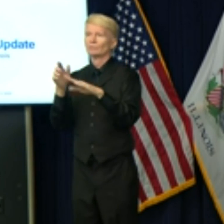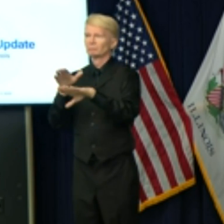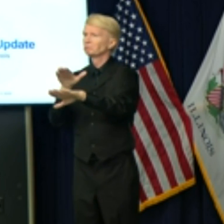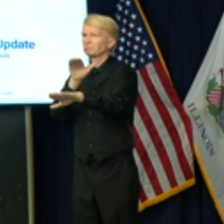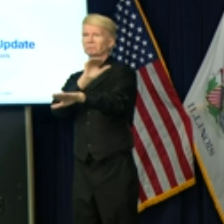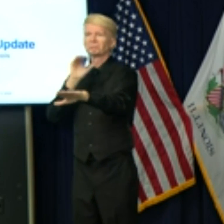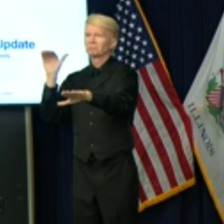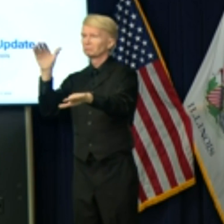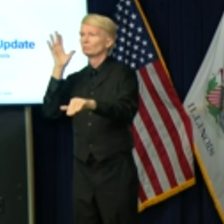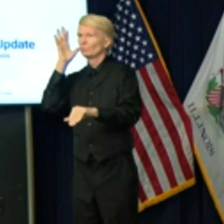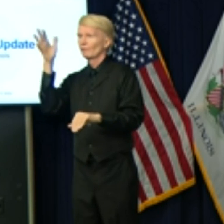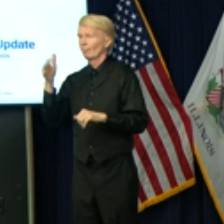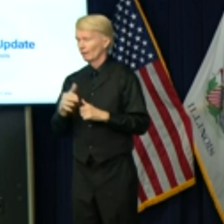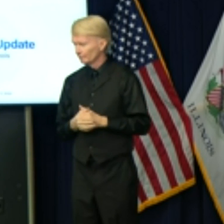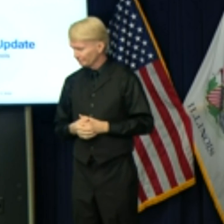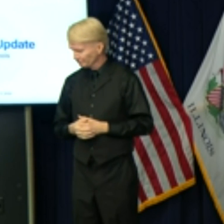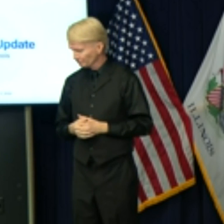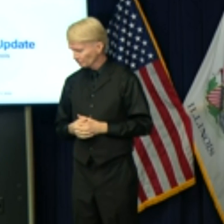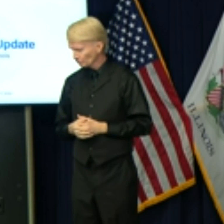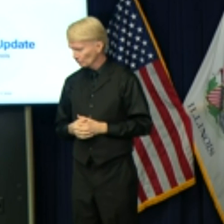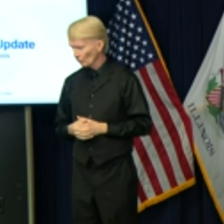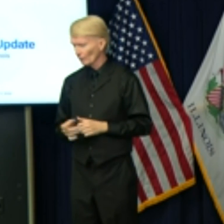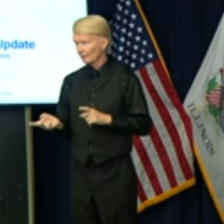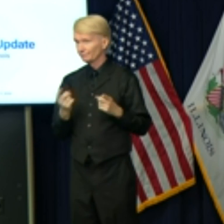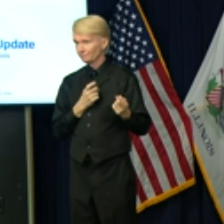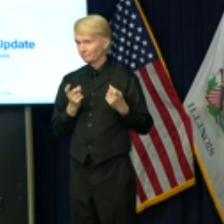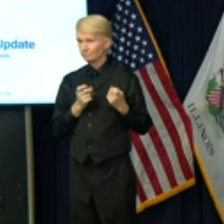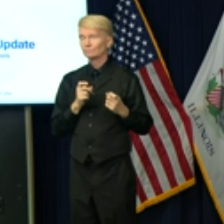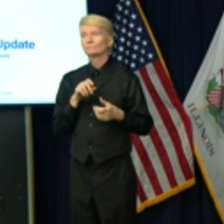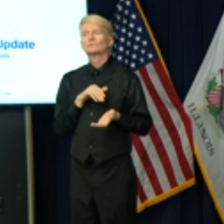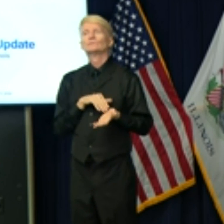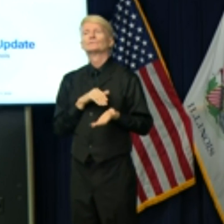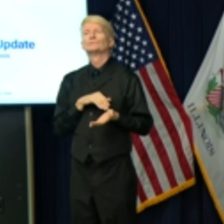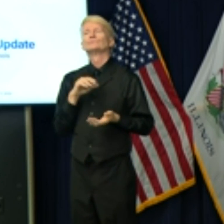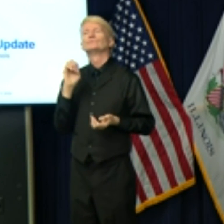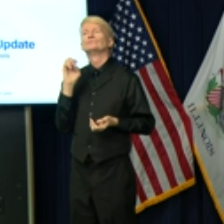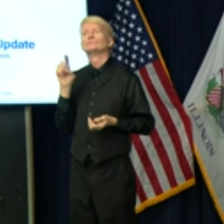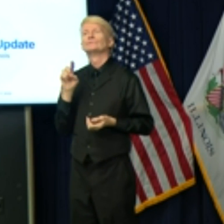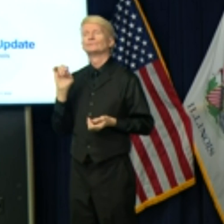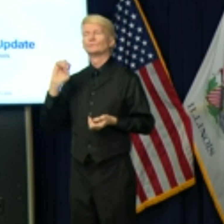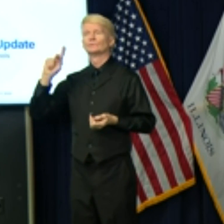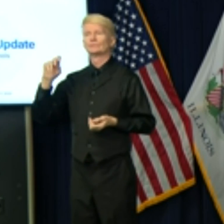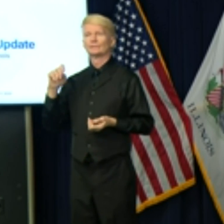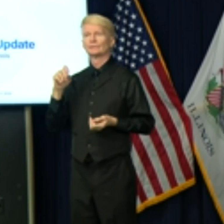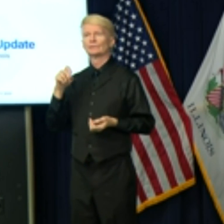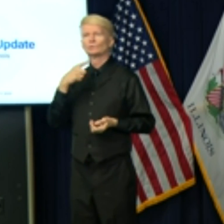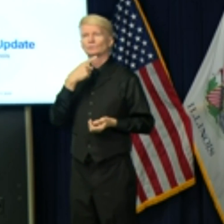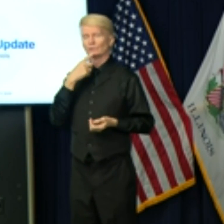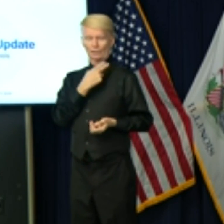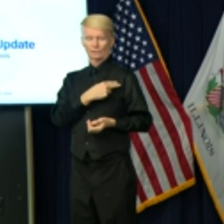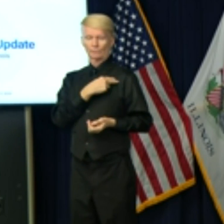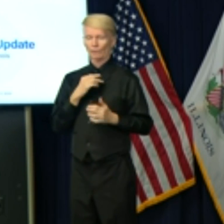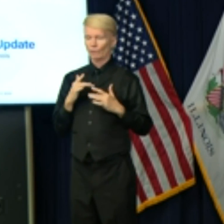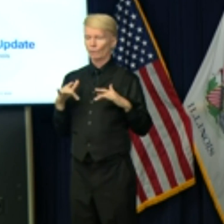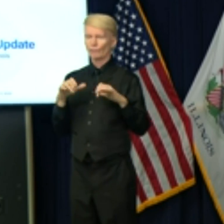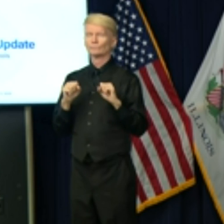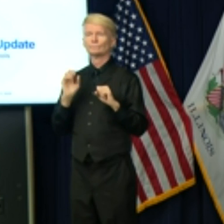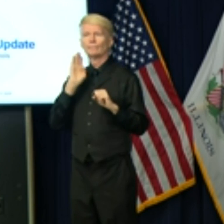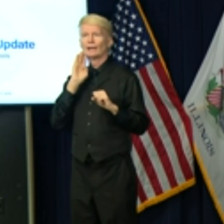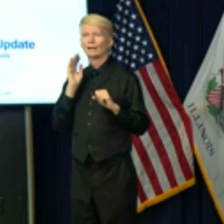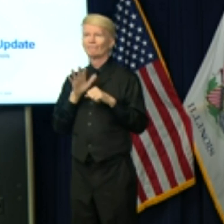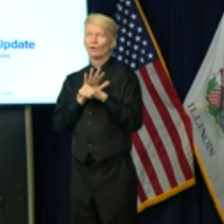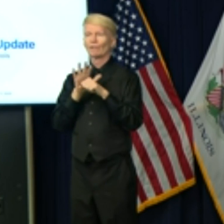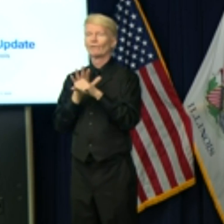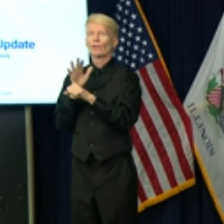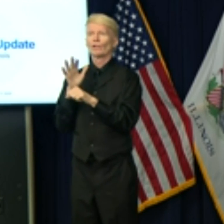about it. A few different people are asking Dr. Ezeke for the hospitals that are running out of beds or say that they have no beds